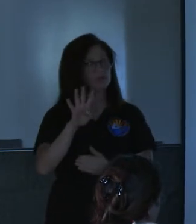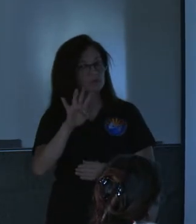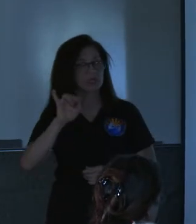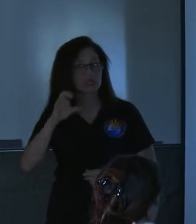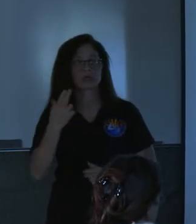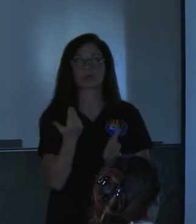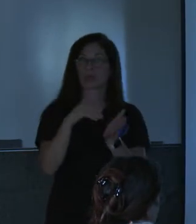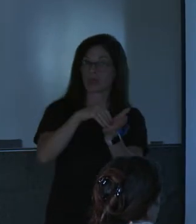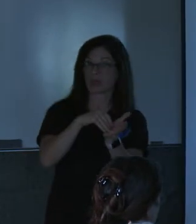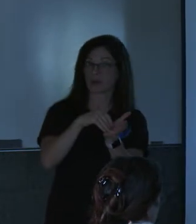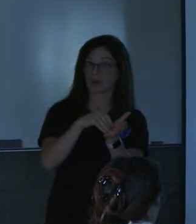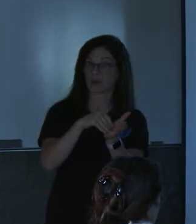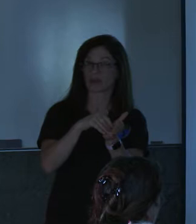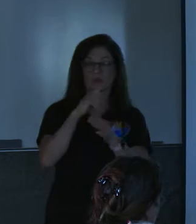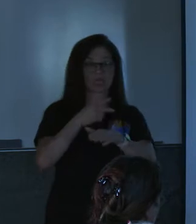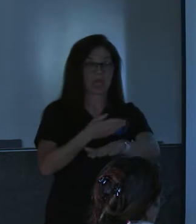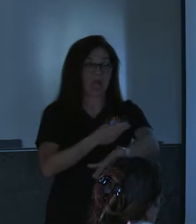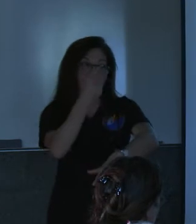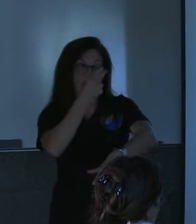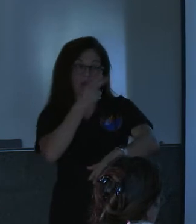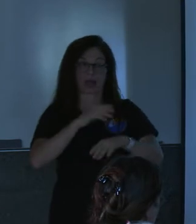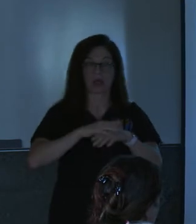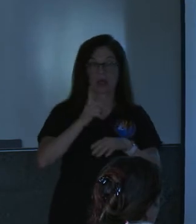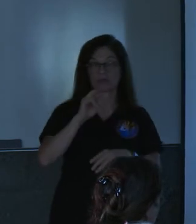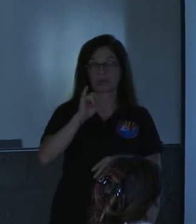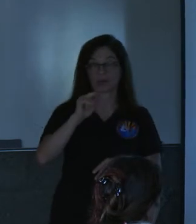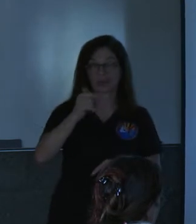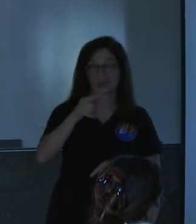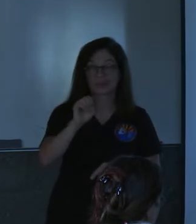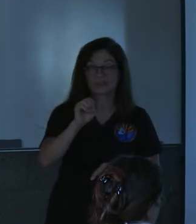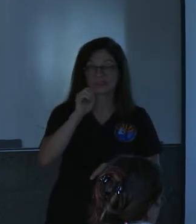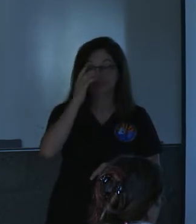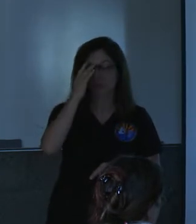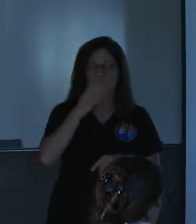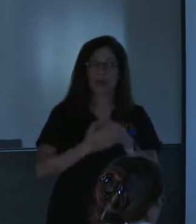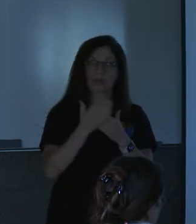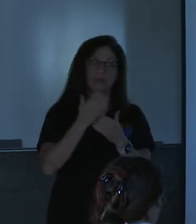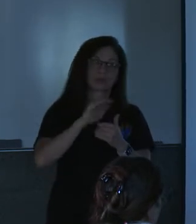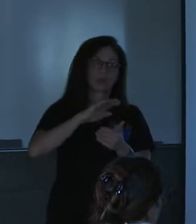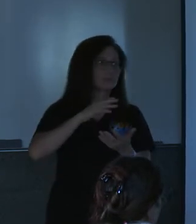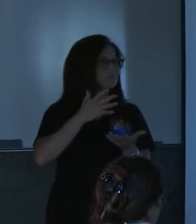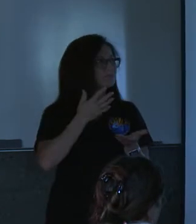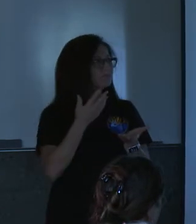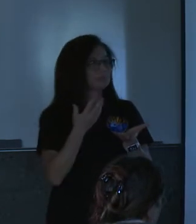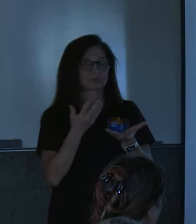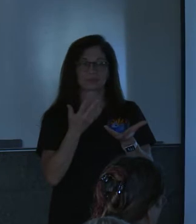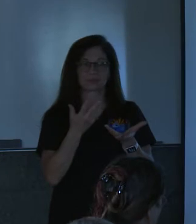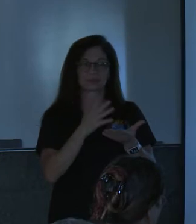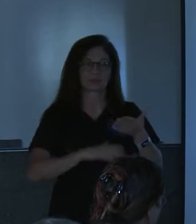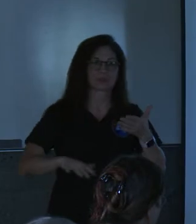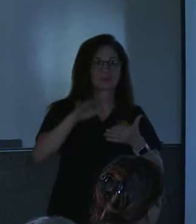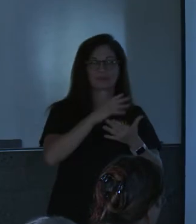again high on the drainages of almost all of the um part of scar